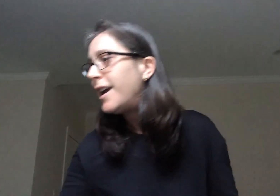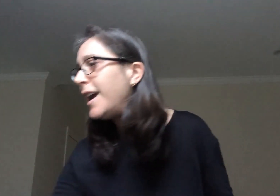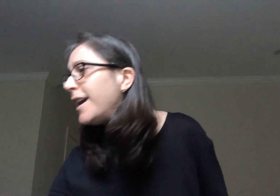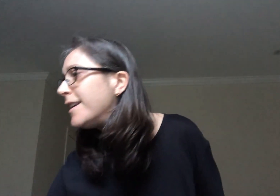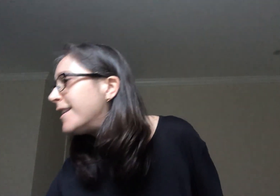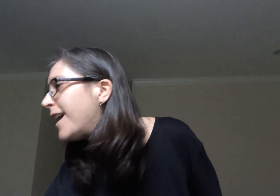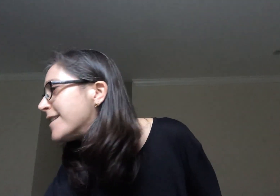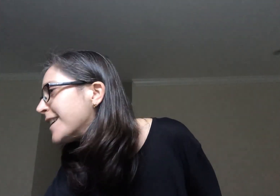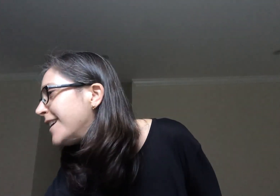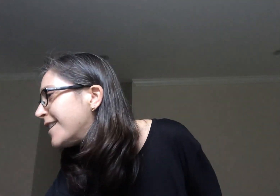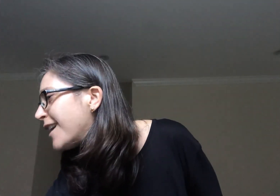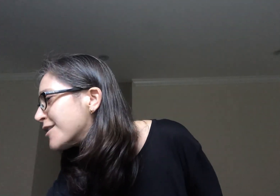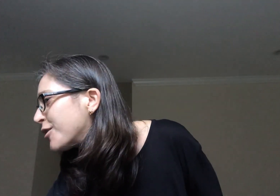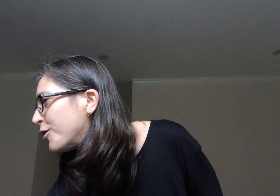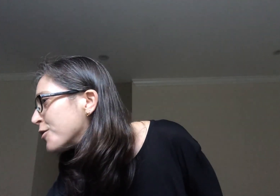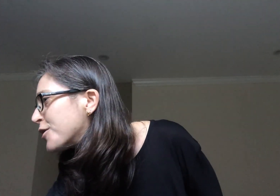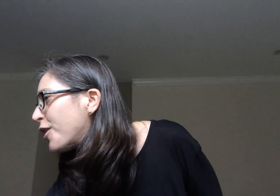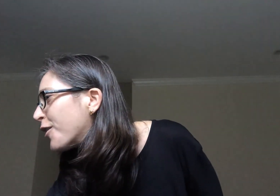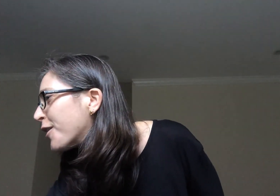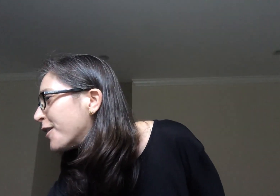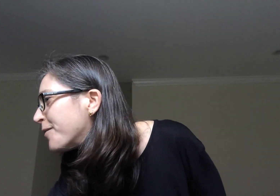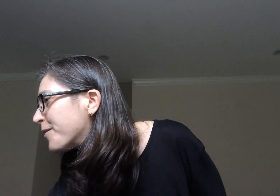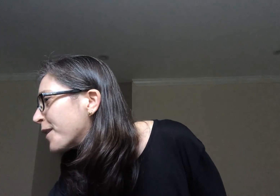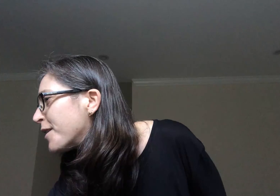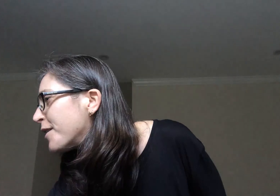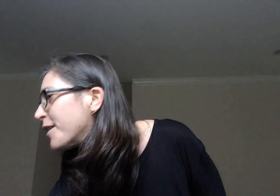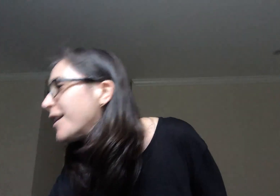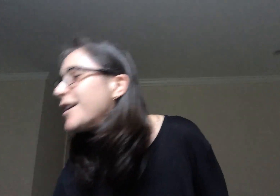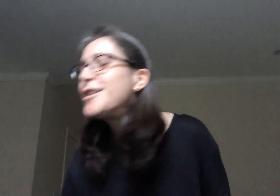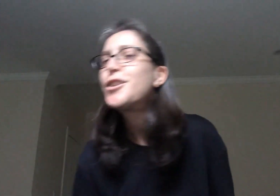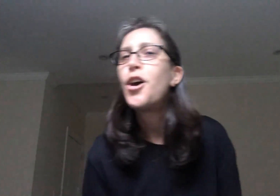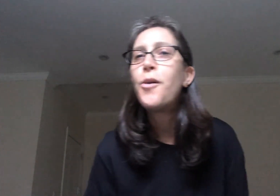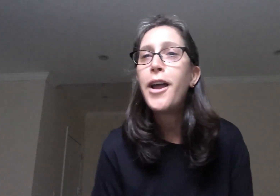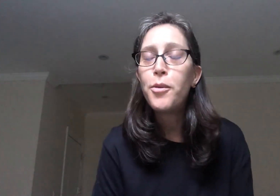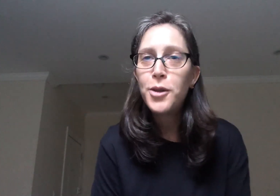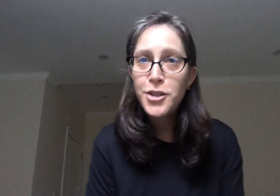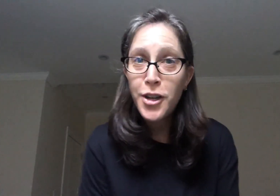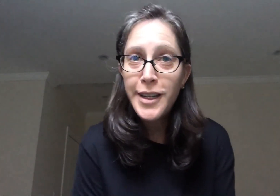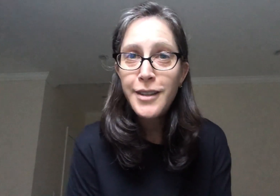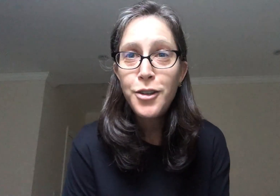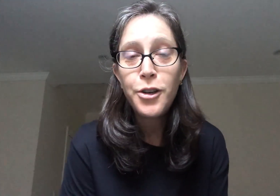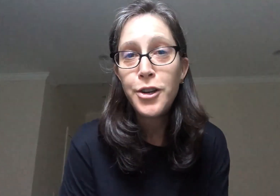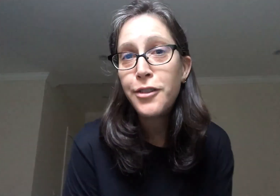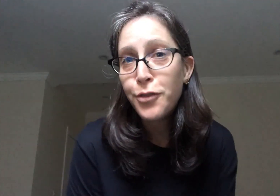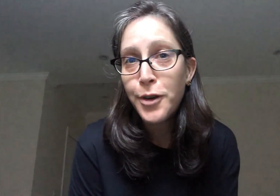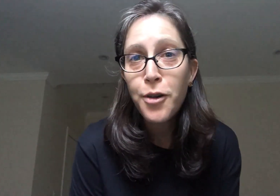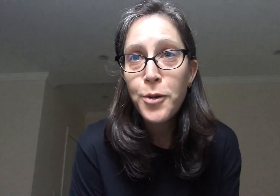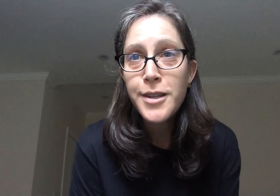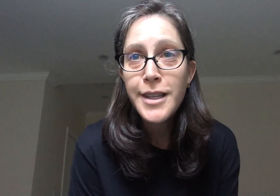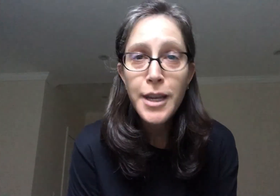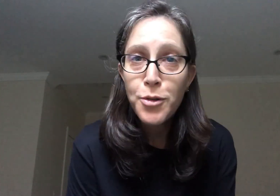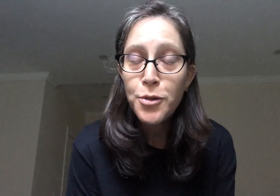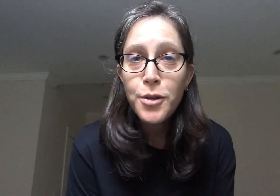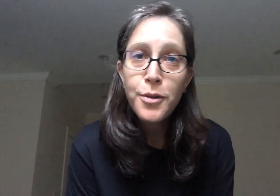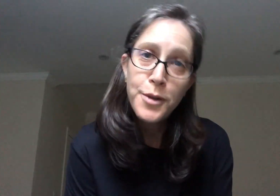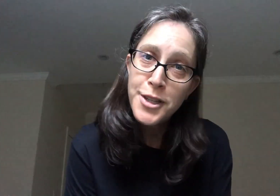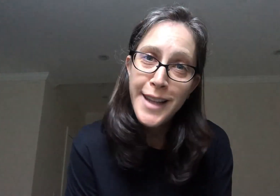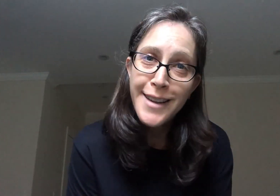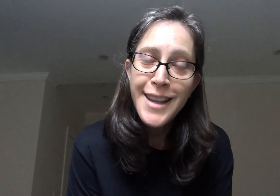And that's it That's the whole song So I hope you enjoyed it You learned four words in Hebrew Which is nice